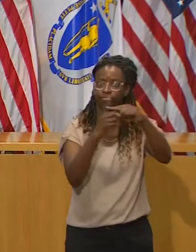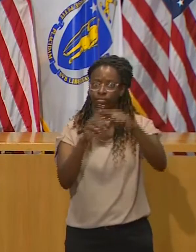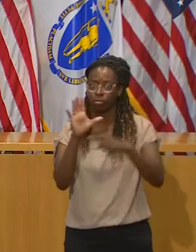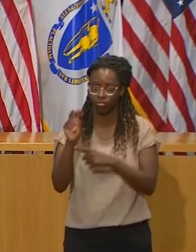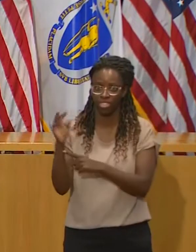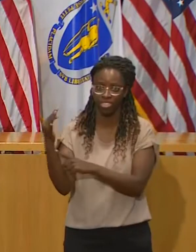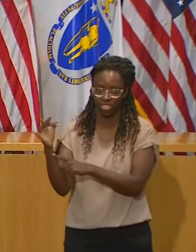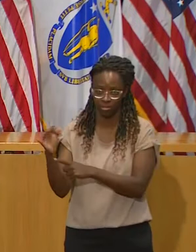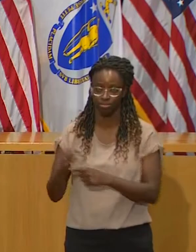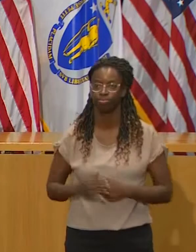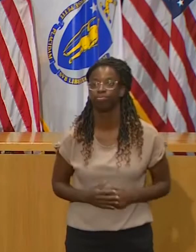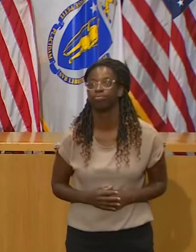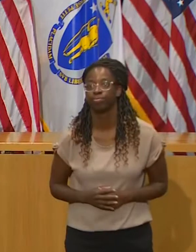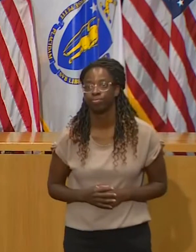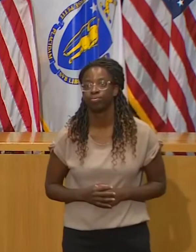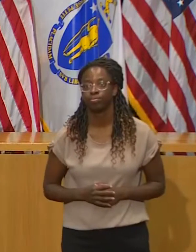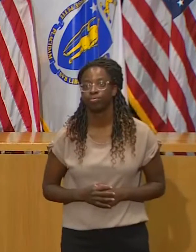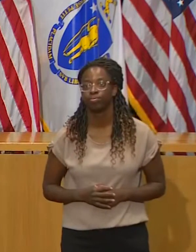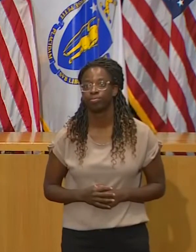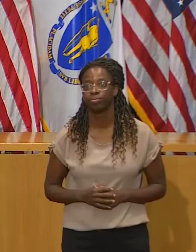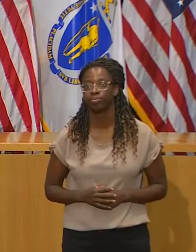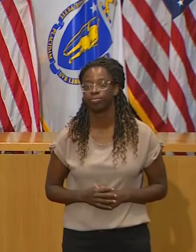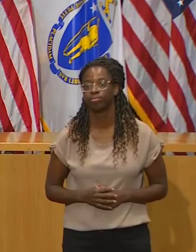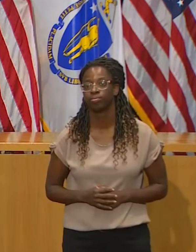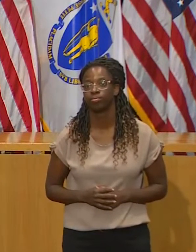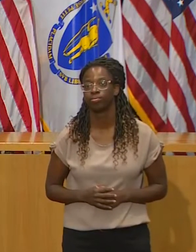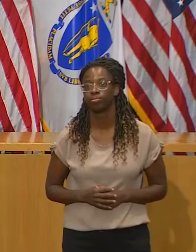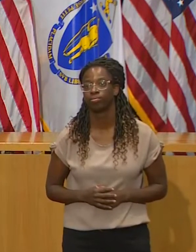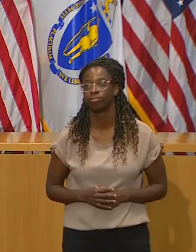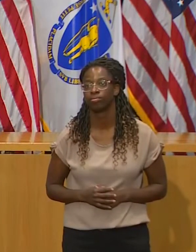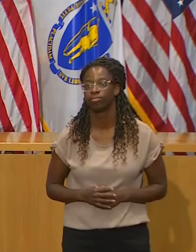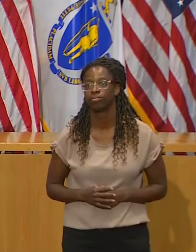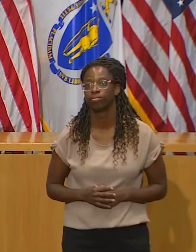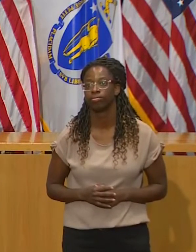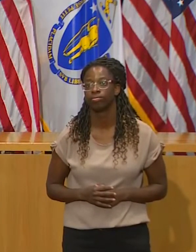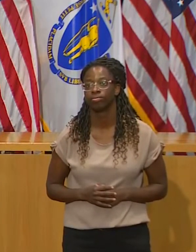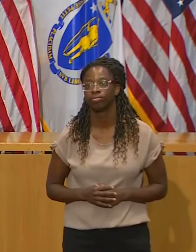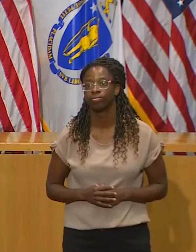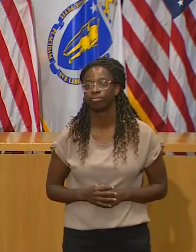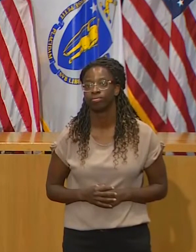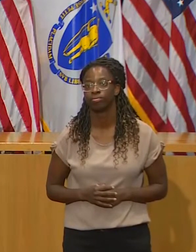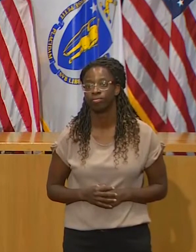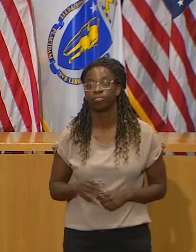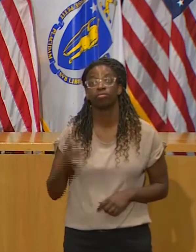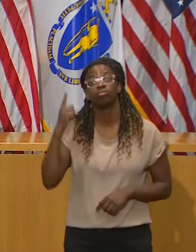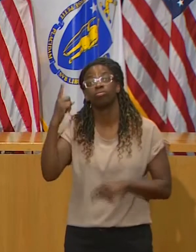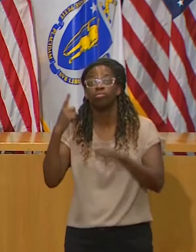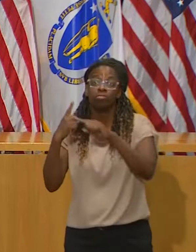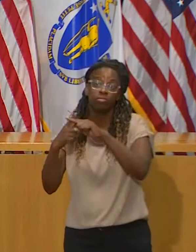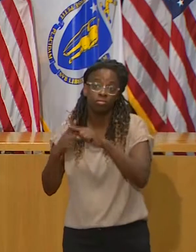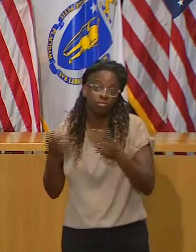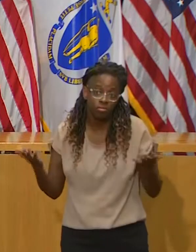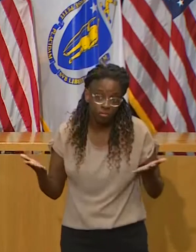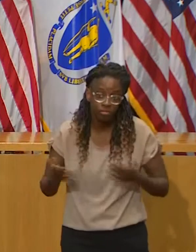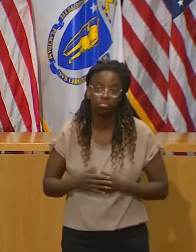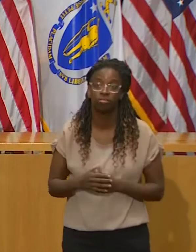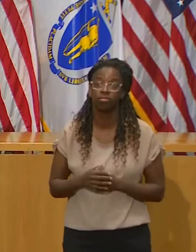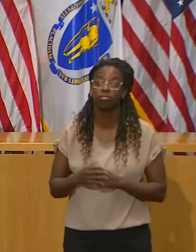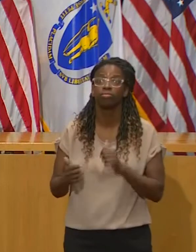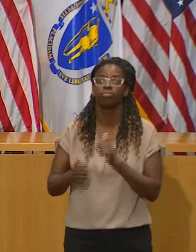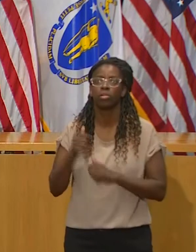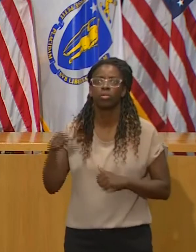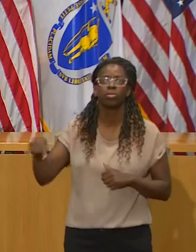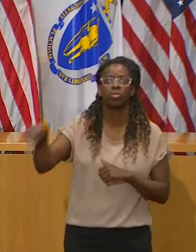There is a little good news in there. means that our most vulnerable residents have seen a significant decrease in their share of new